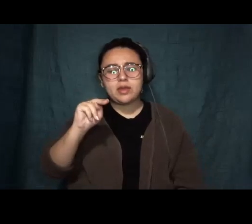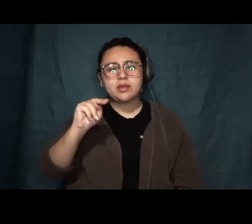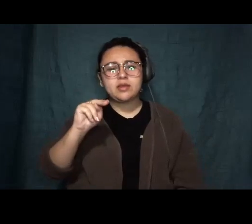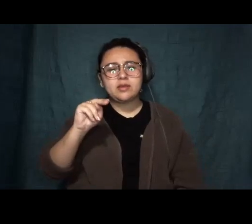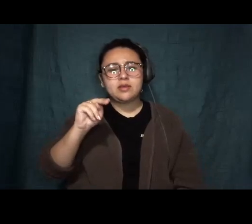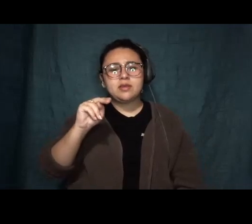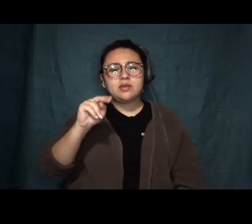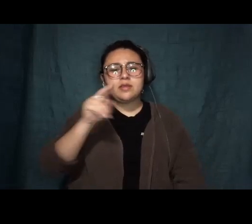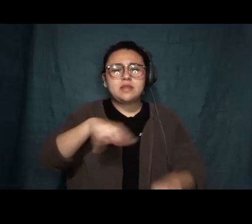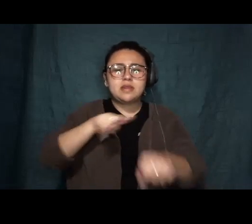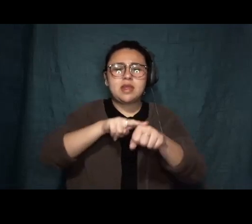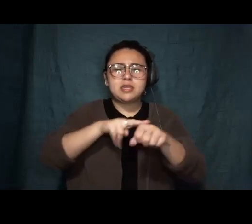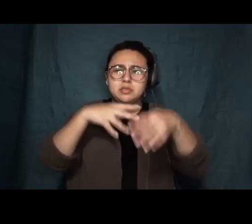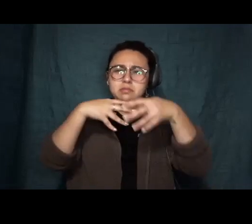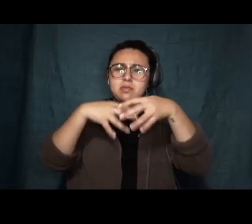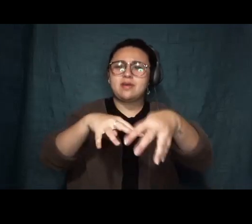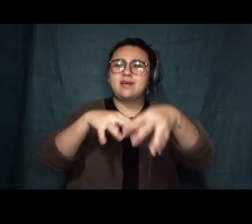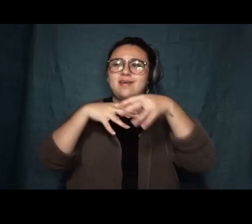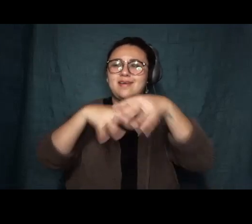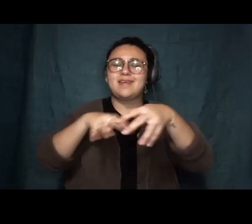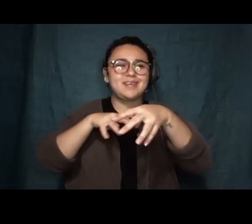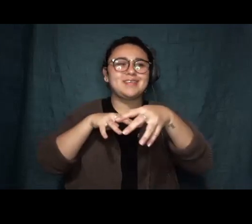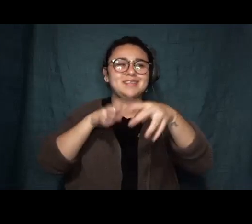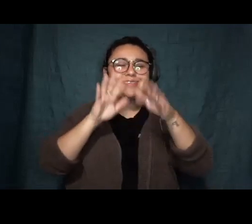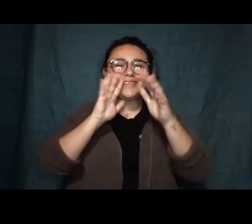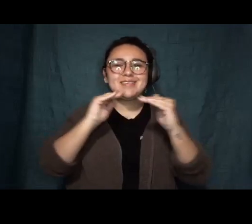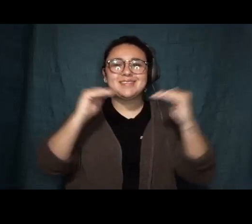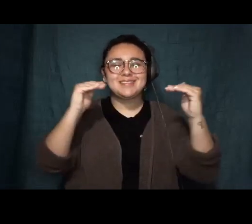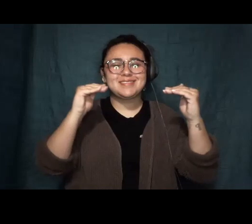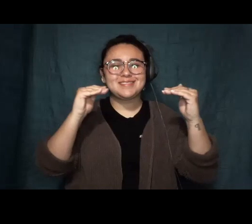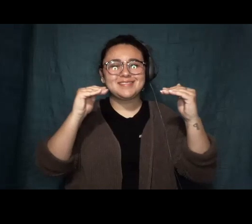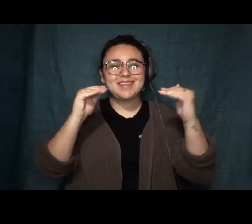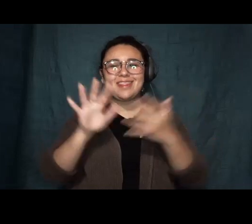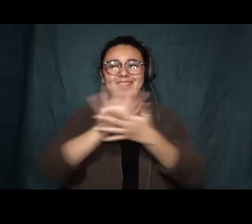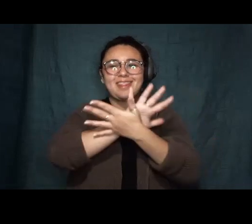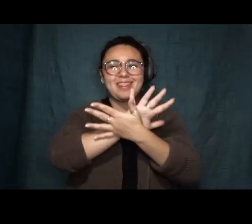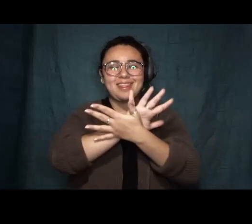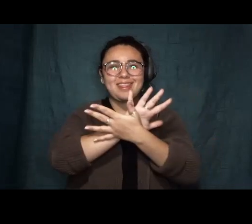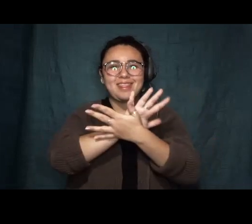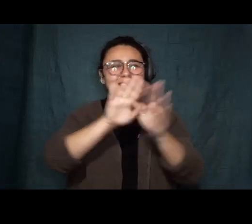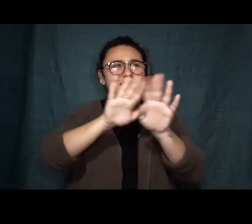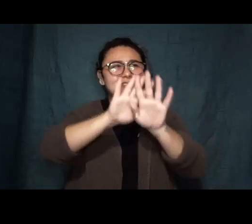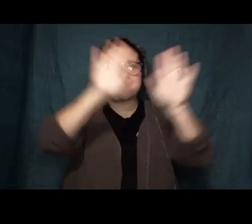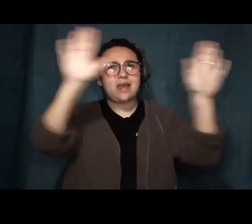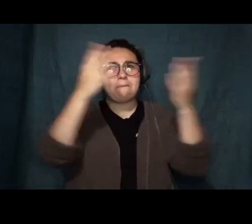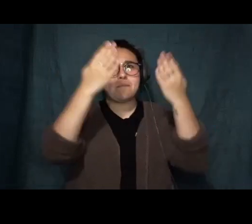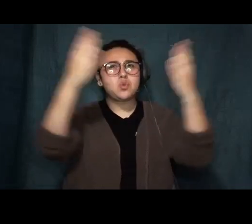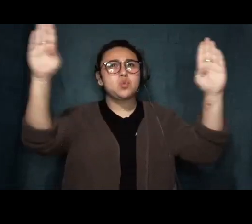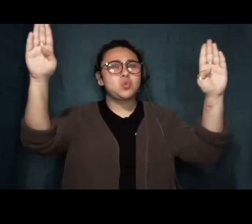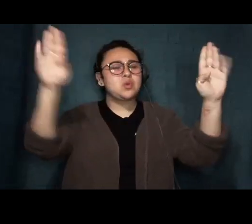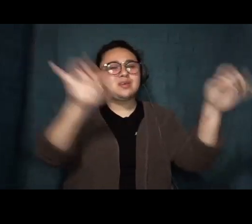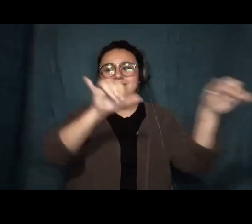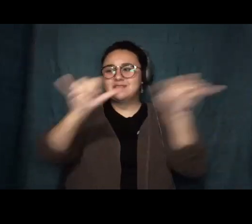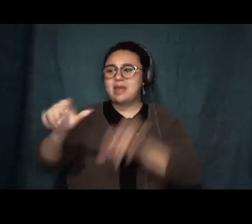a telegenic smile. The sky was blue that day, as blue as a cop or a